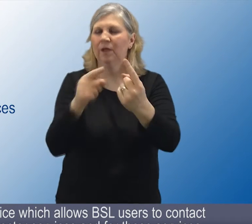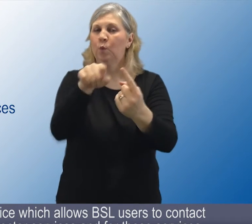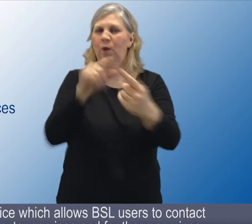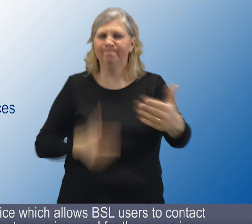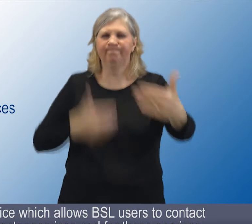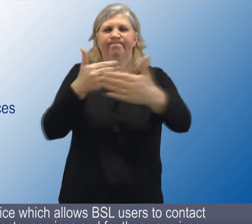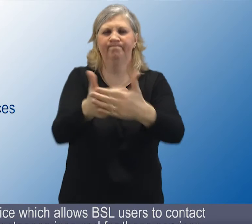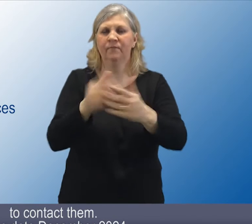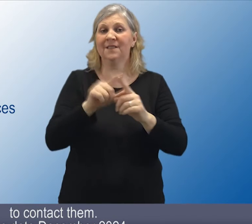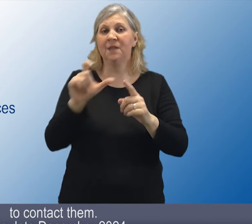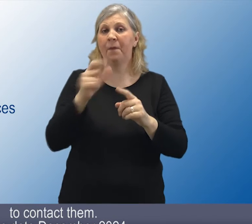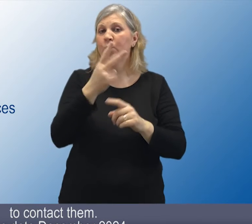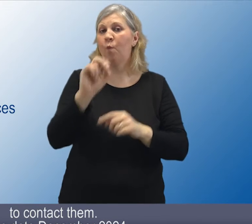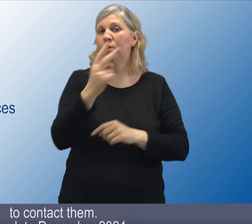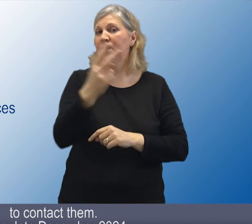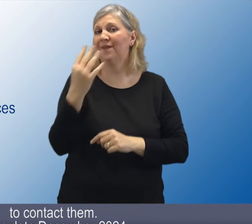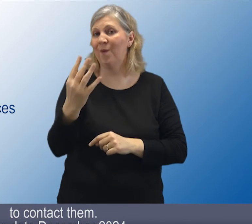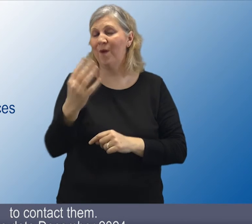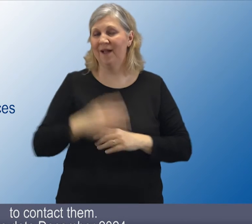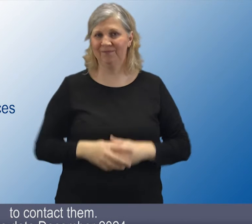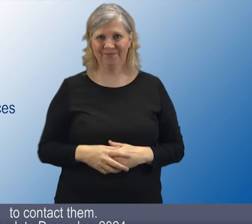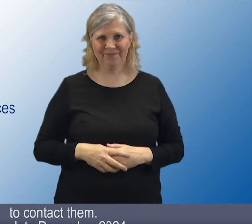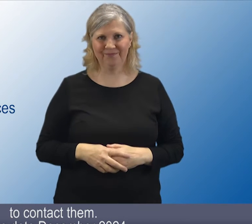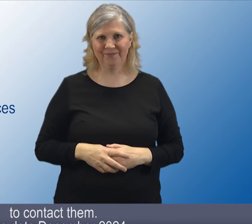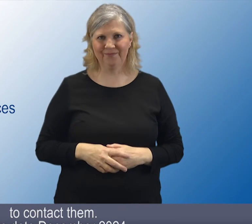contact them Due date, December 2024